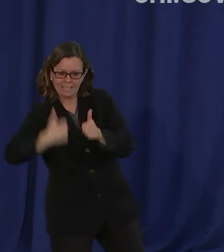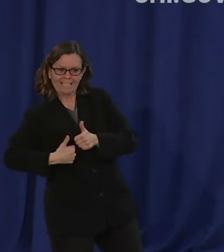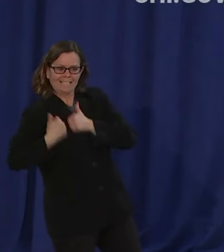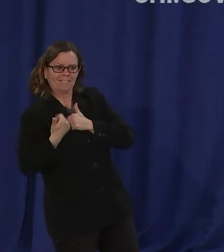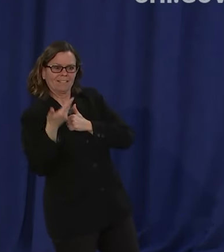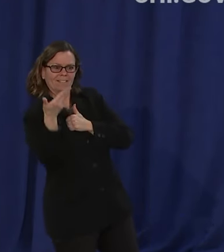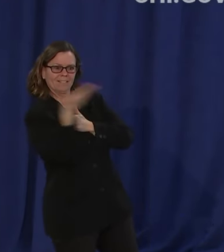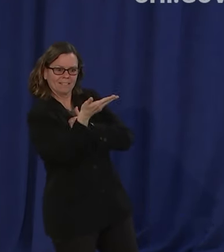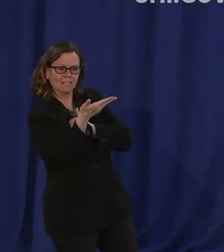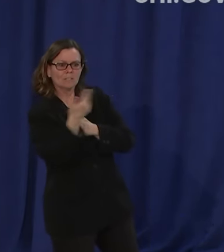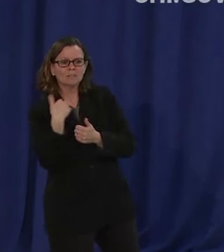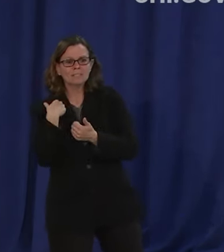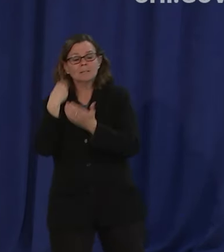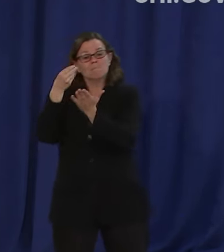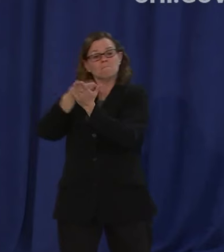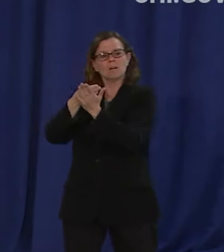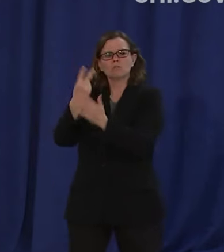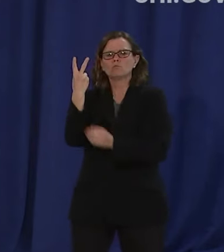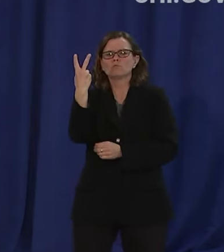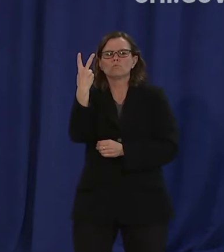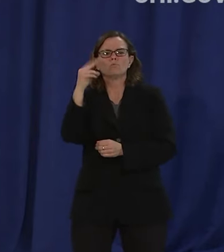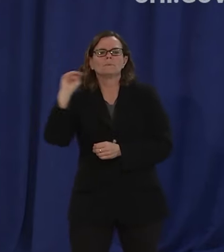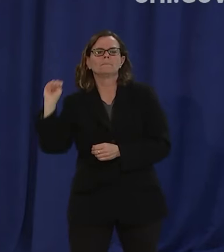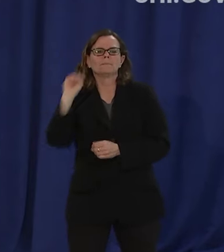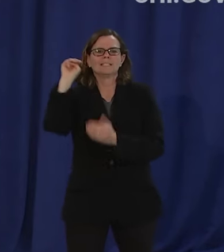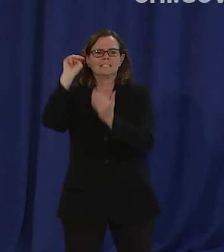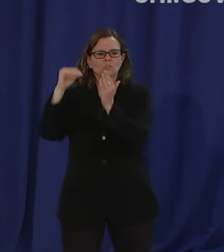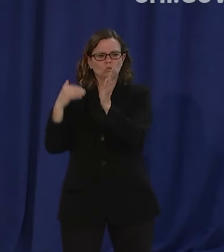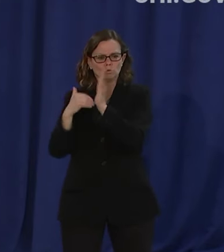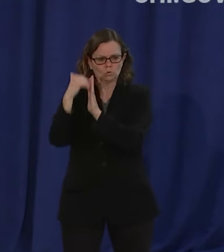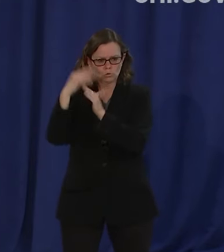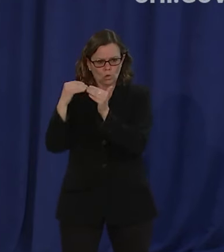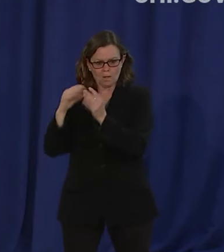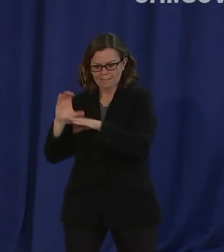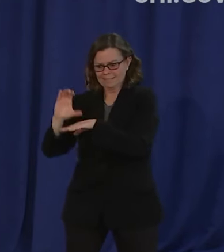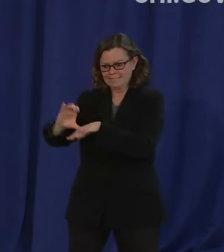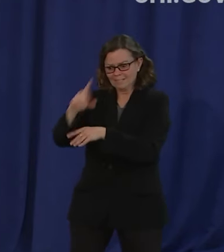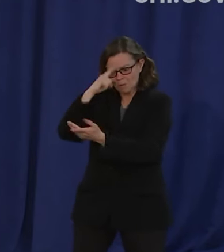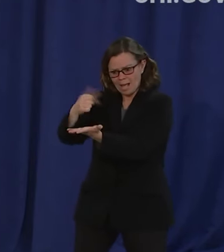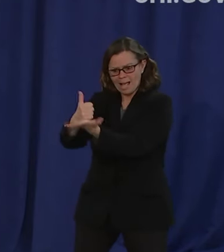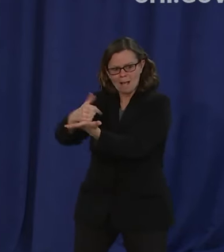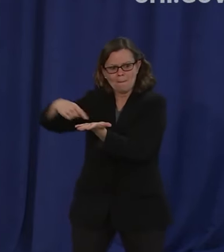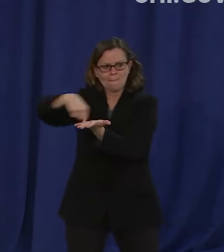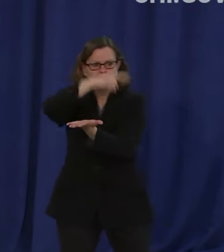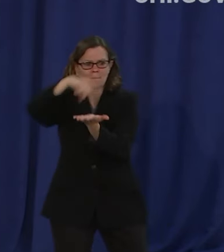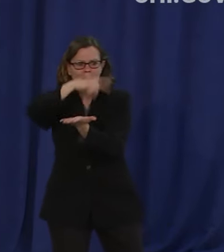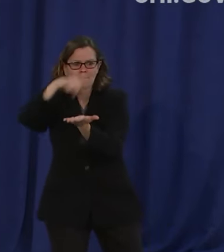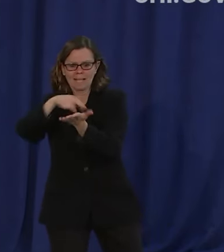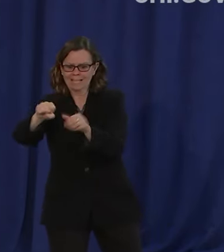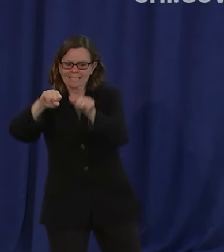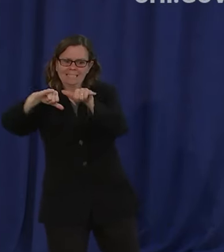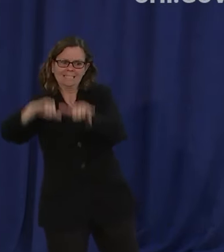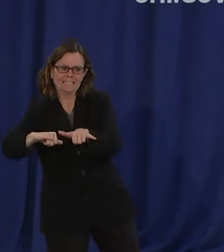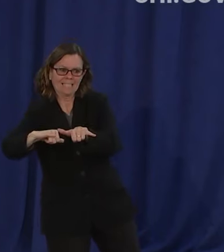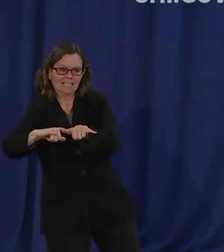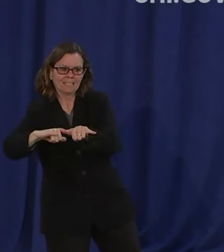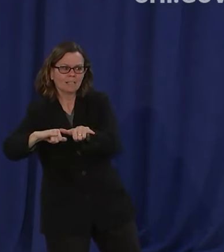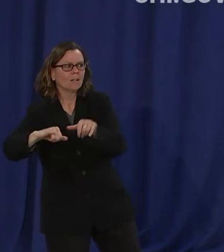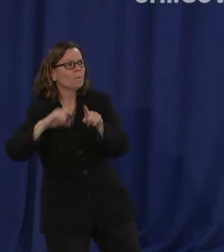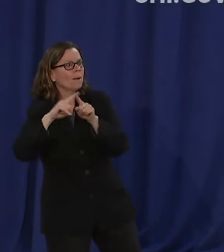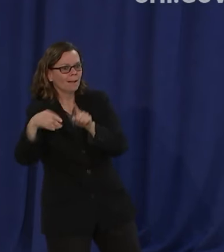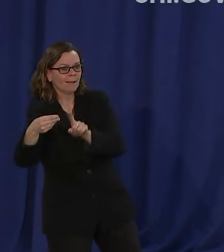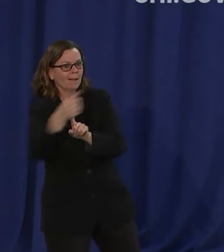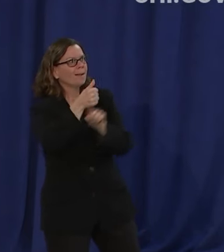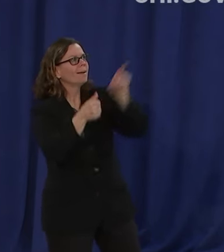people struggling to meet rent as well as their mortgages but we need to continue to press at the federal level